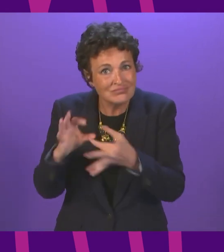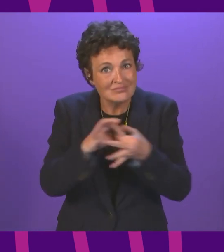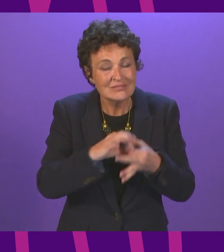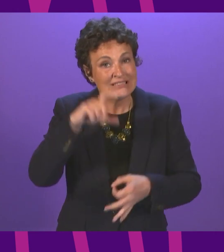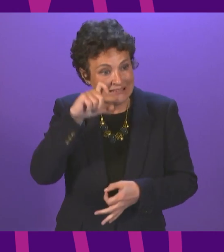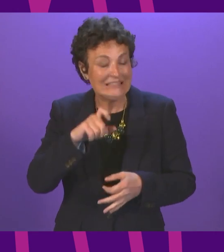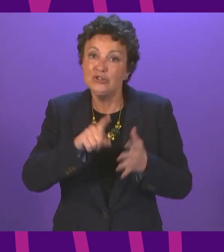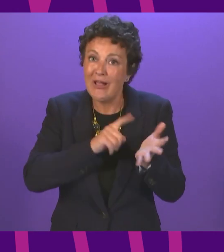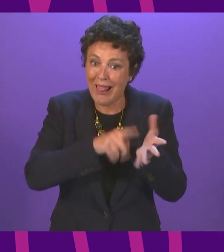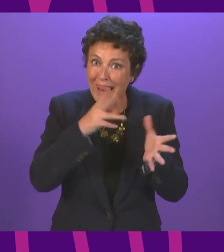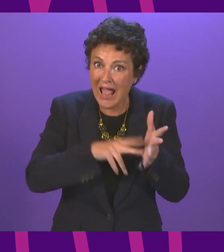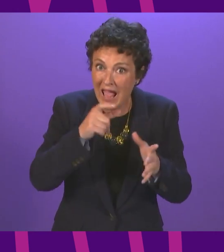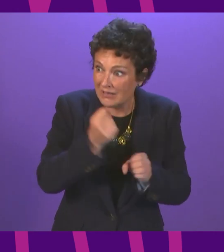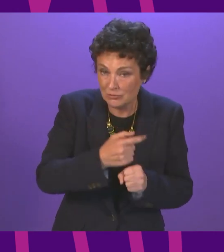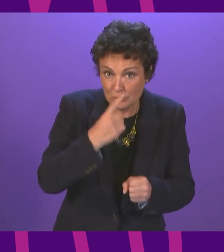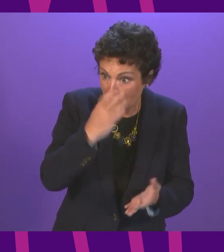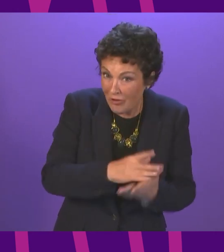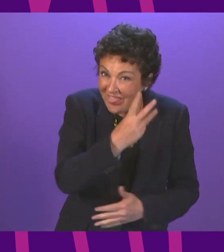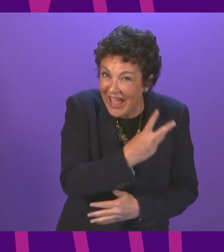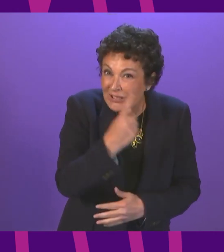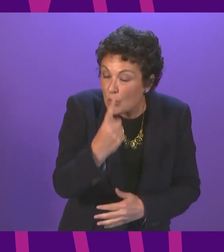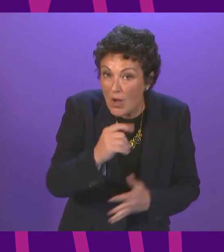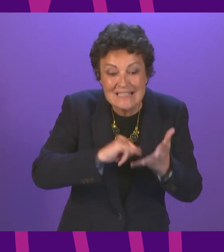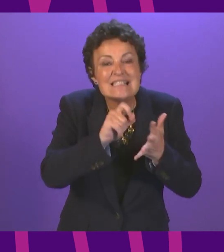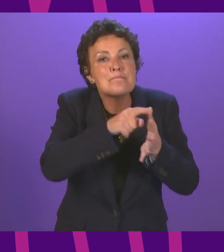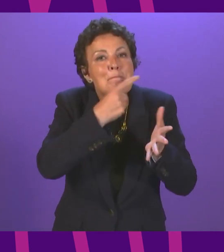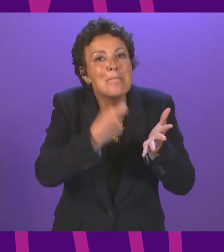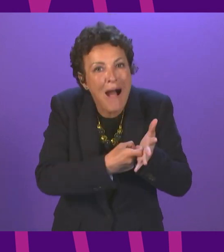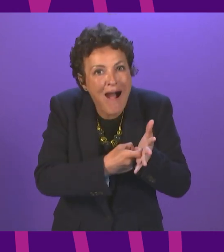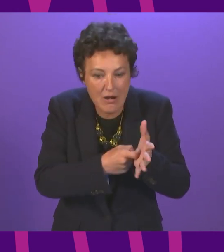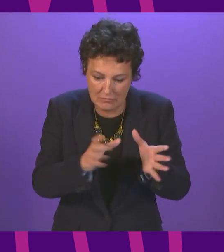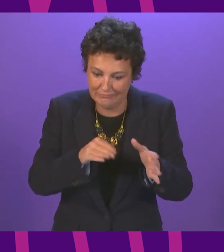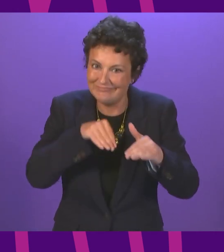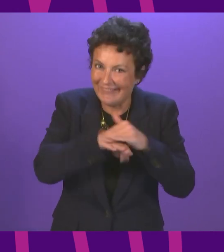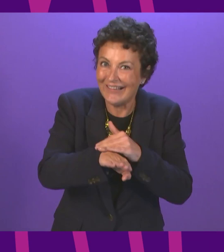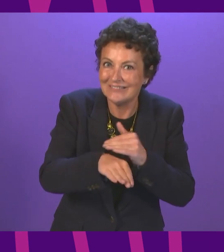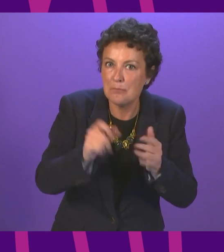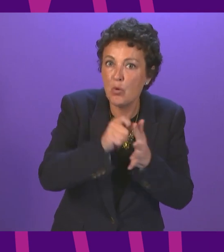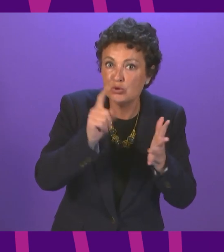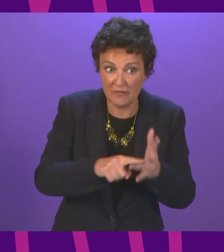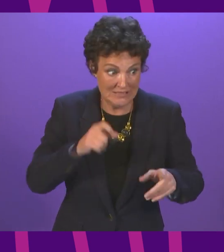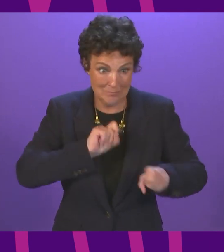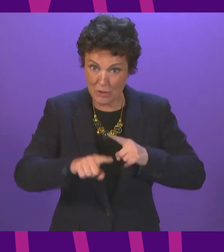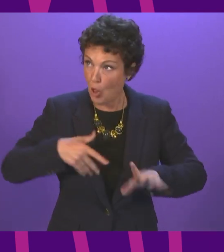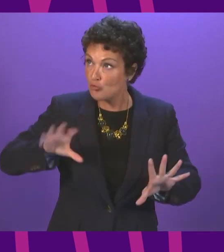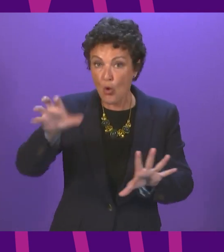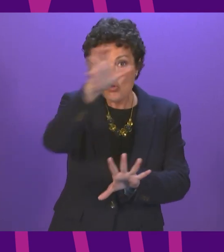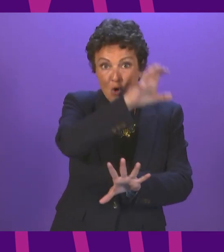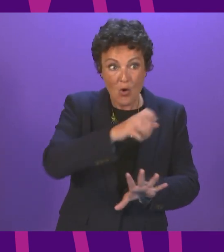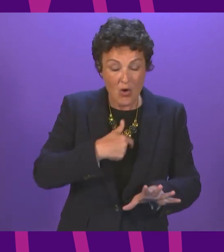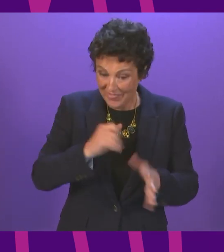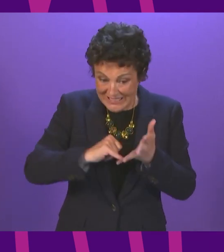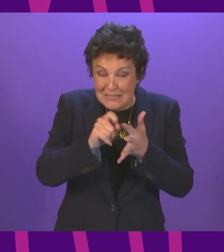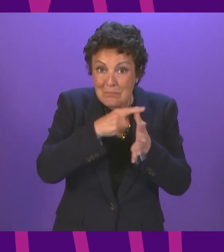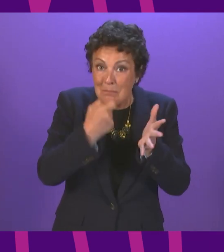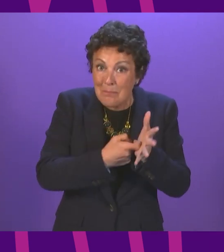31 SPAR-based branches can be saved. This is especially important for communities like Allenton and Myirdren Shorts constituency, where the SPAR